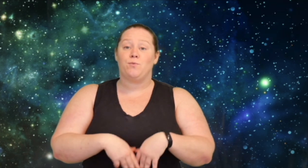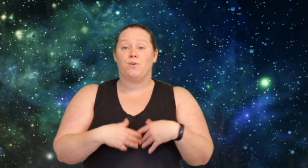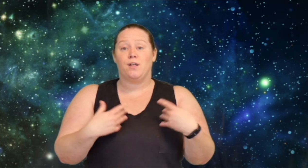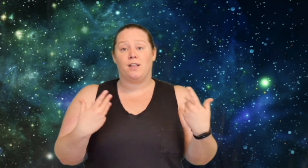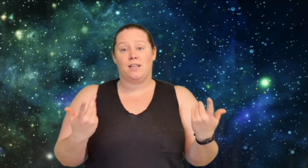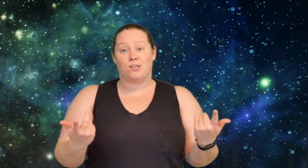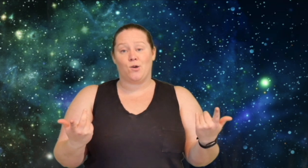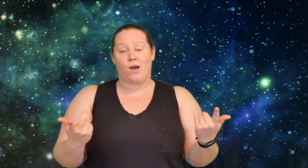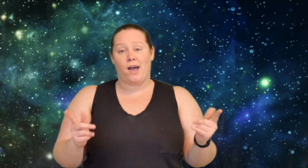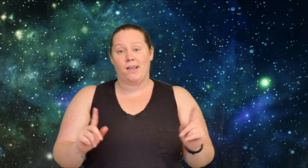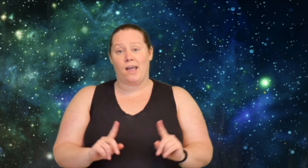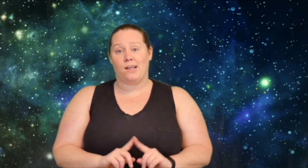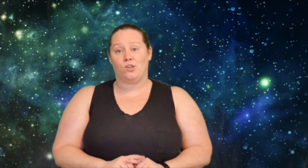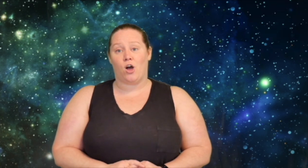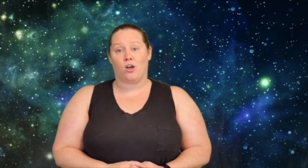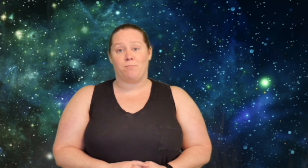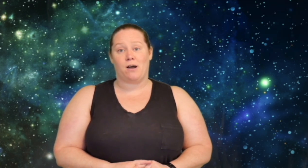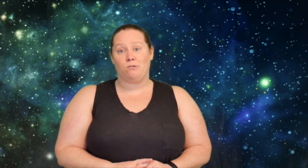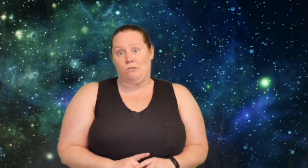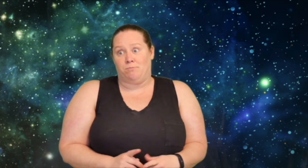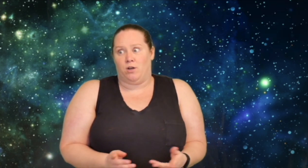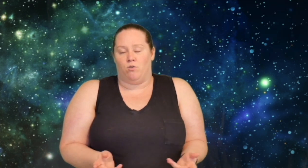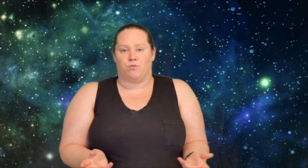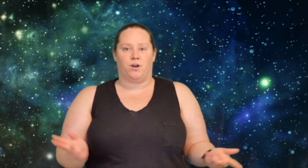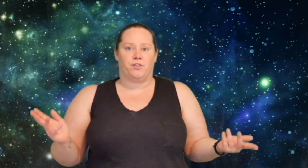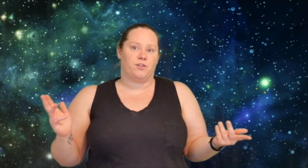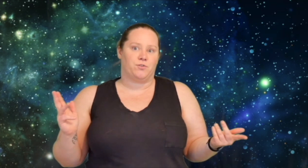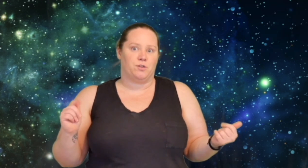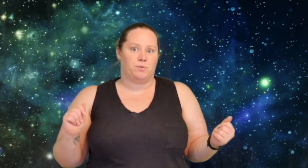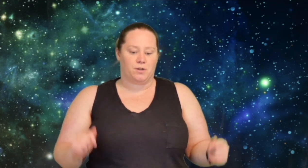let's go ahead and talk about my overall thoughts for this book.